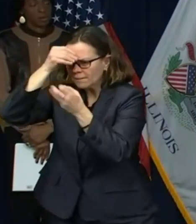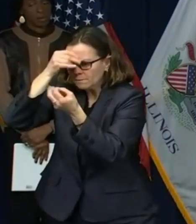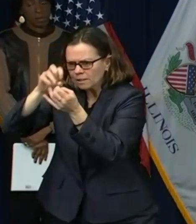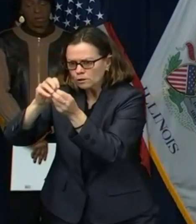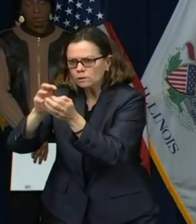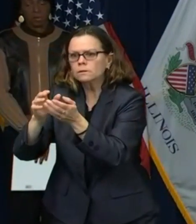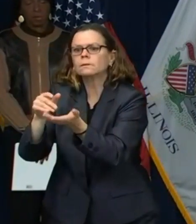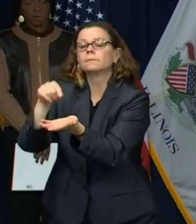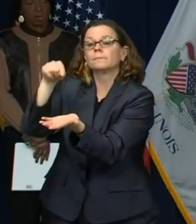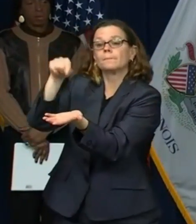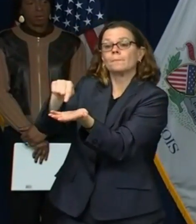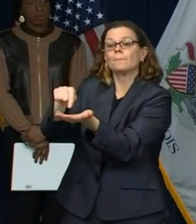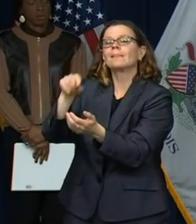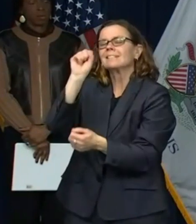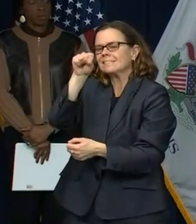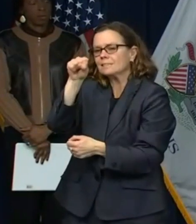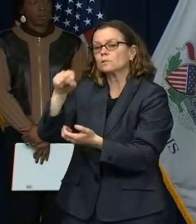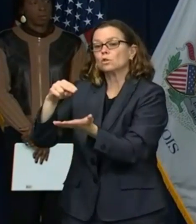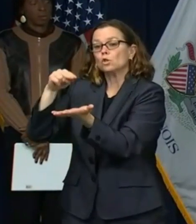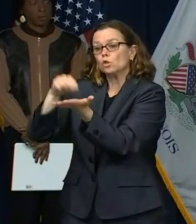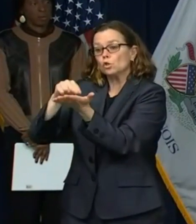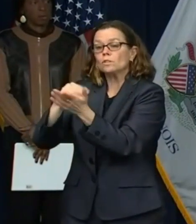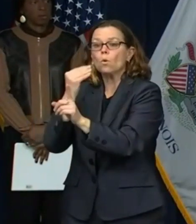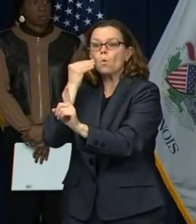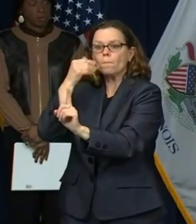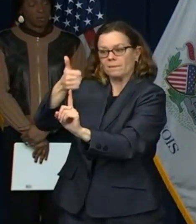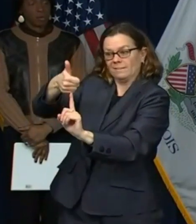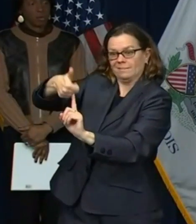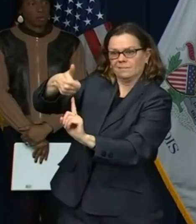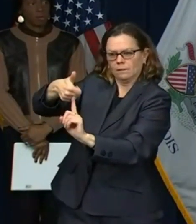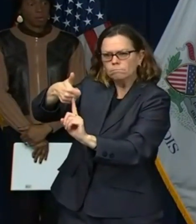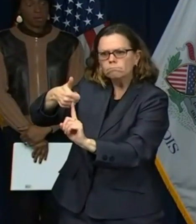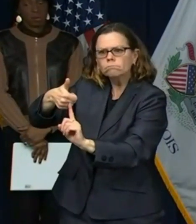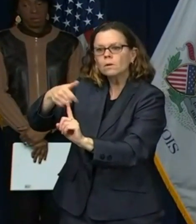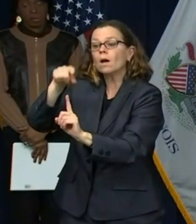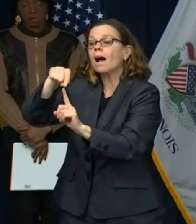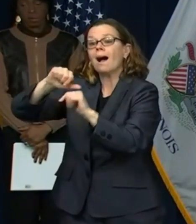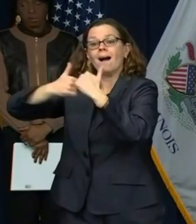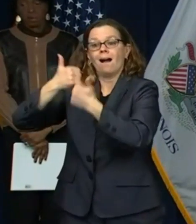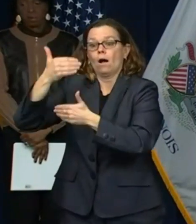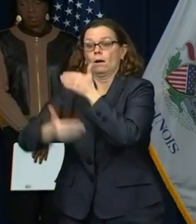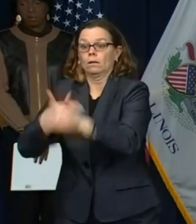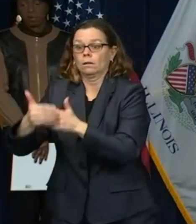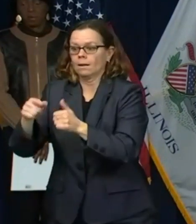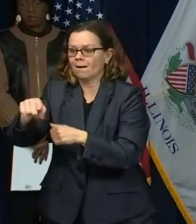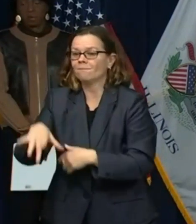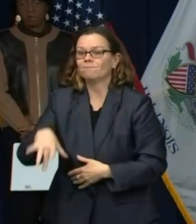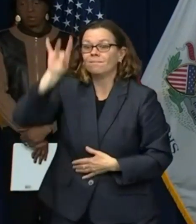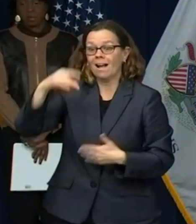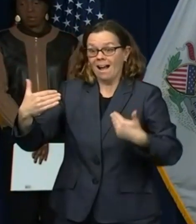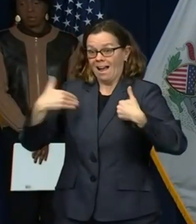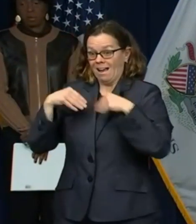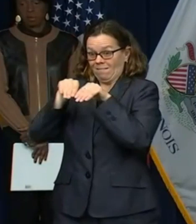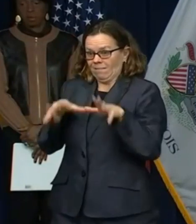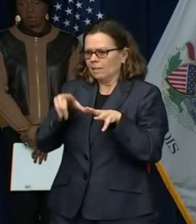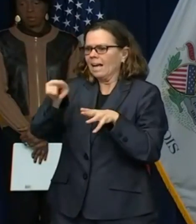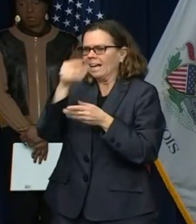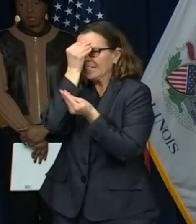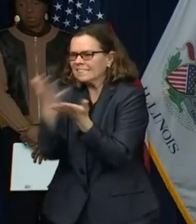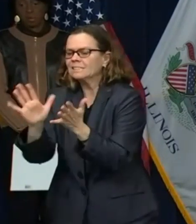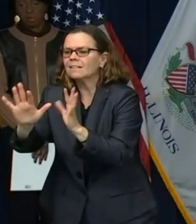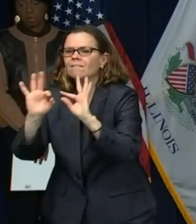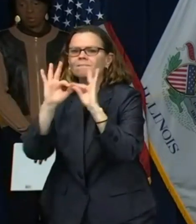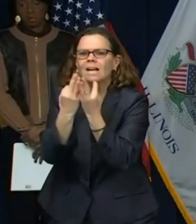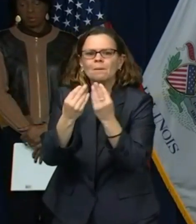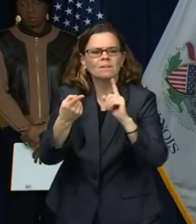communication. However, they are the ones who are required to let family members know. And so, I am